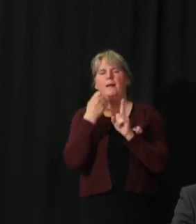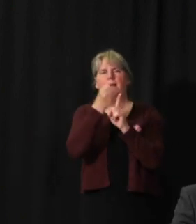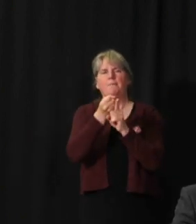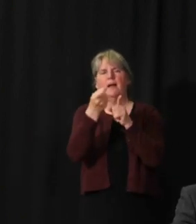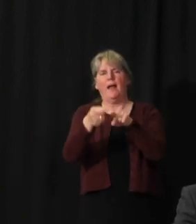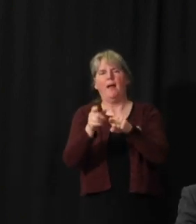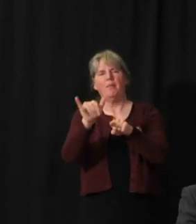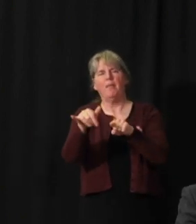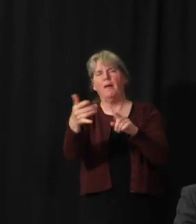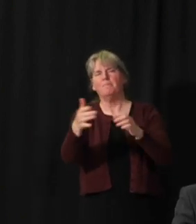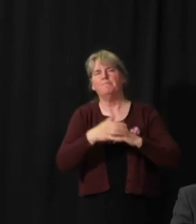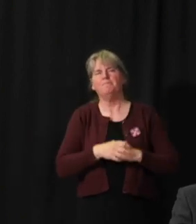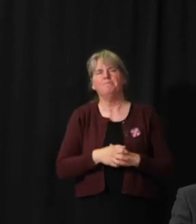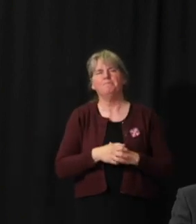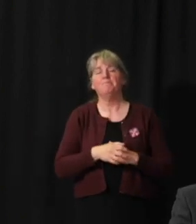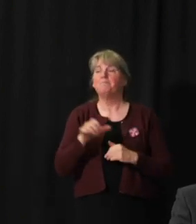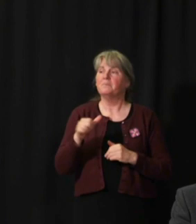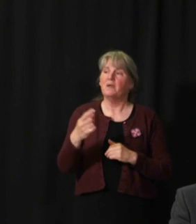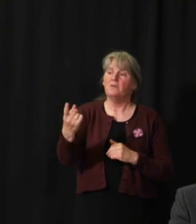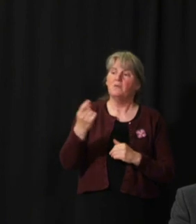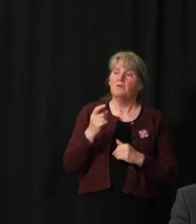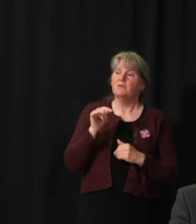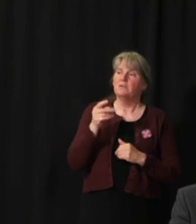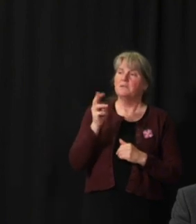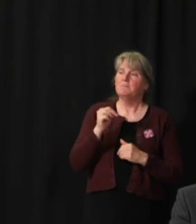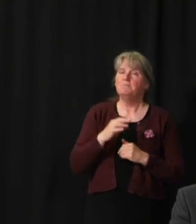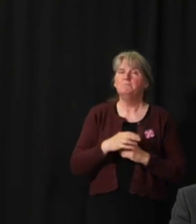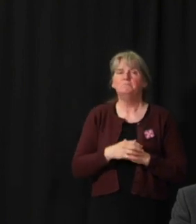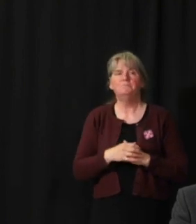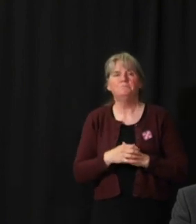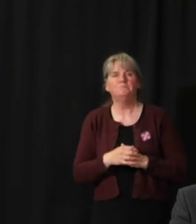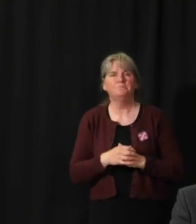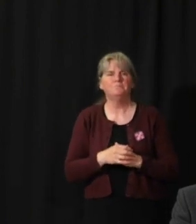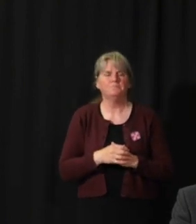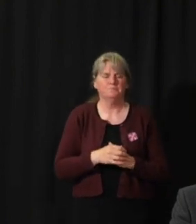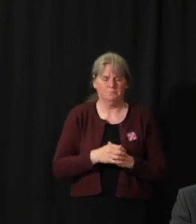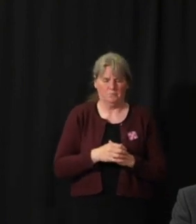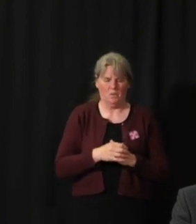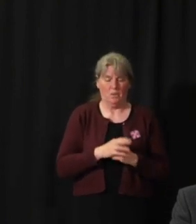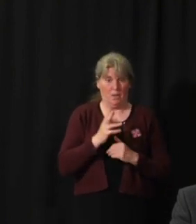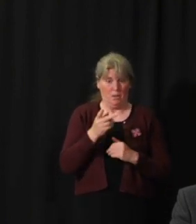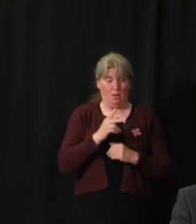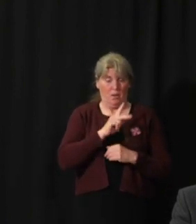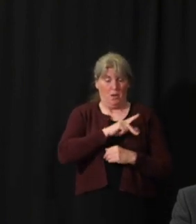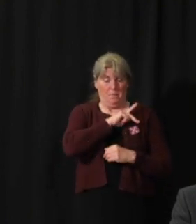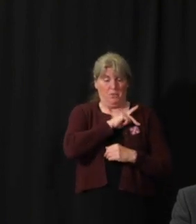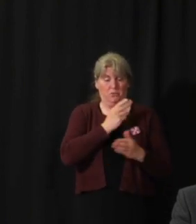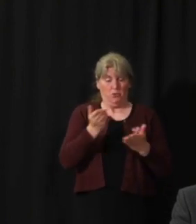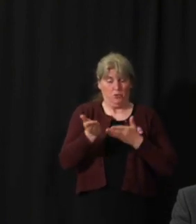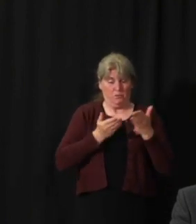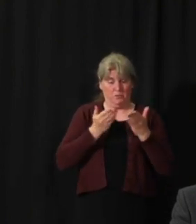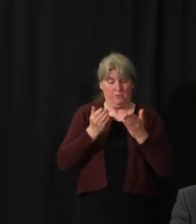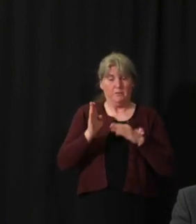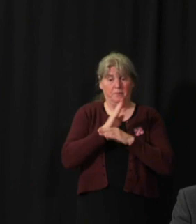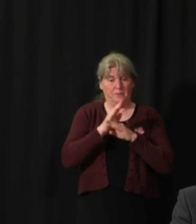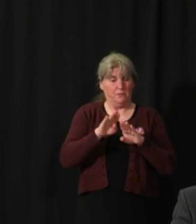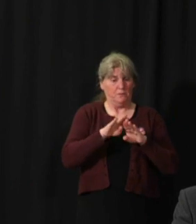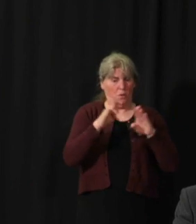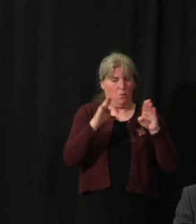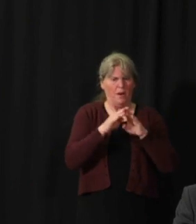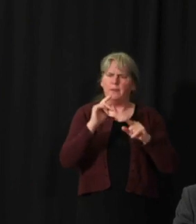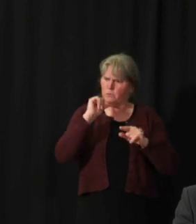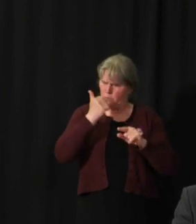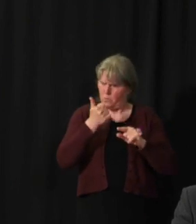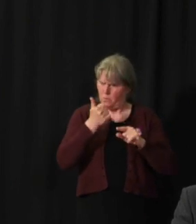Next question, Tim. I'm just wondering, with personal services businesses, getting set to open, well, I guess tomorrow,